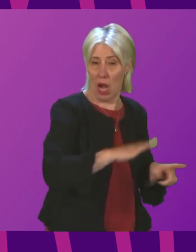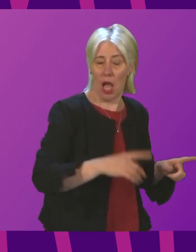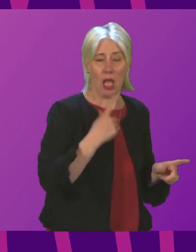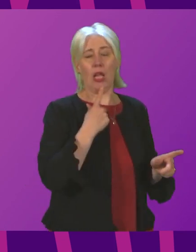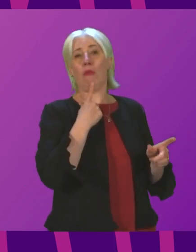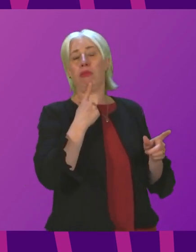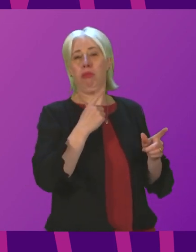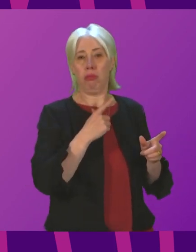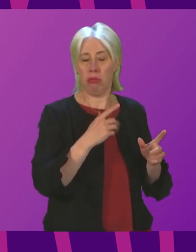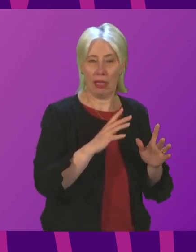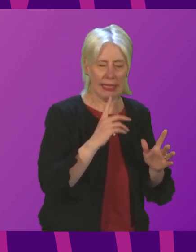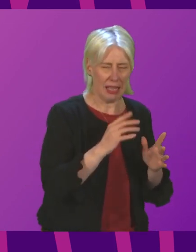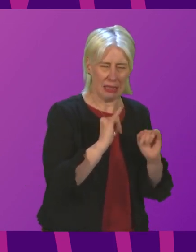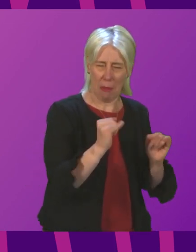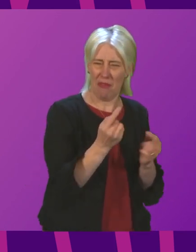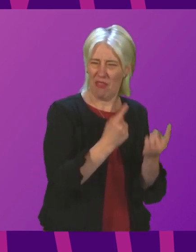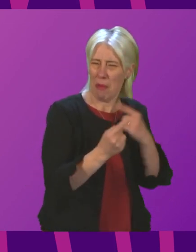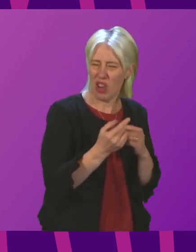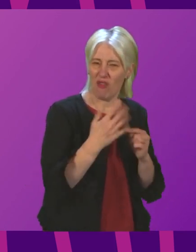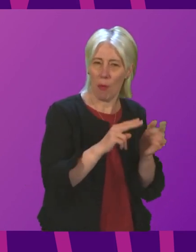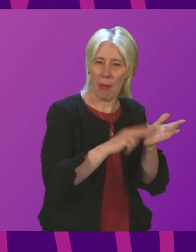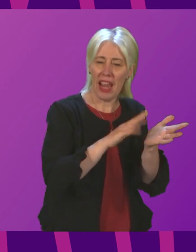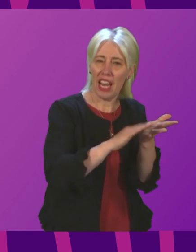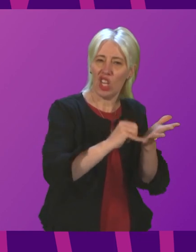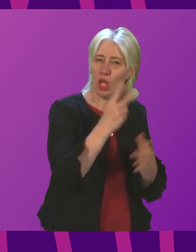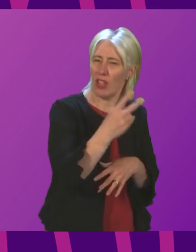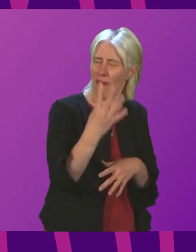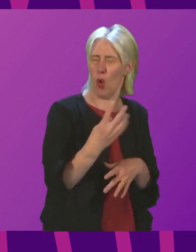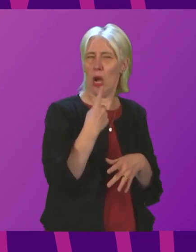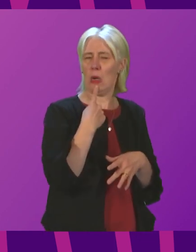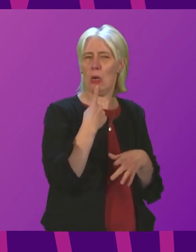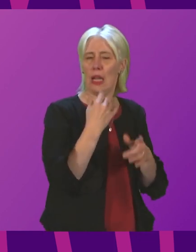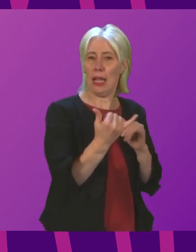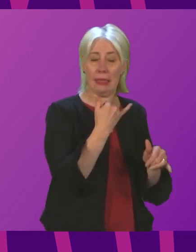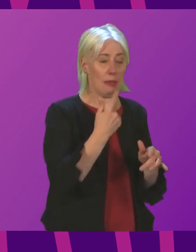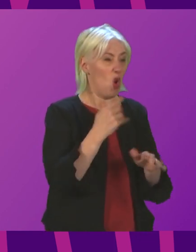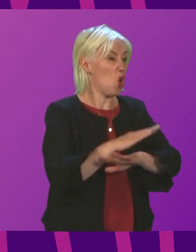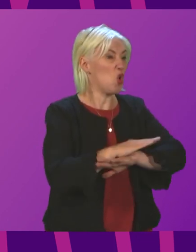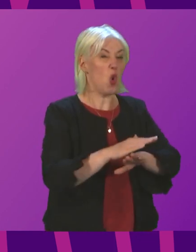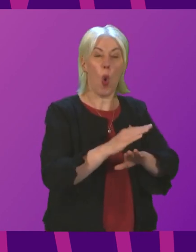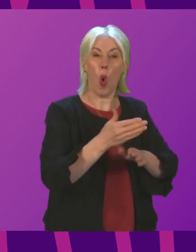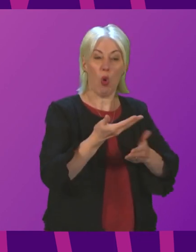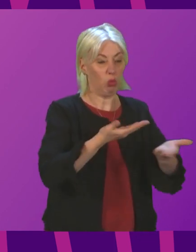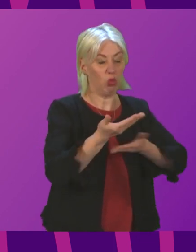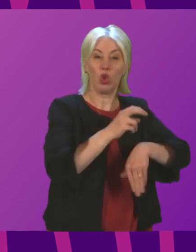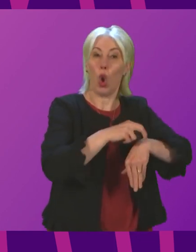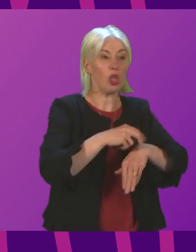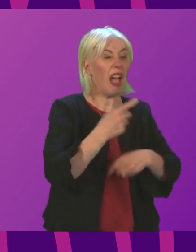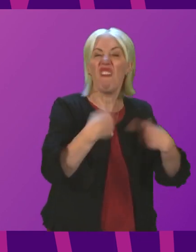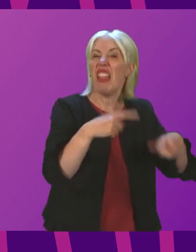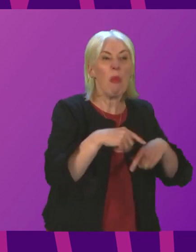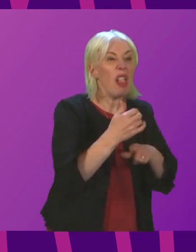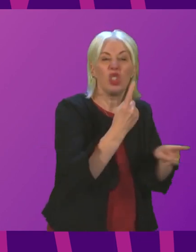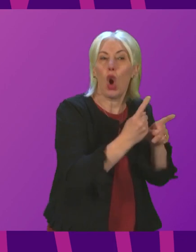receive from NHS 24. One constituent who emailed me was advised that no consultant was available. This despite her